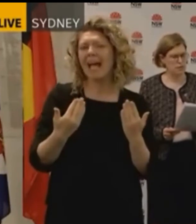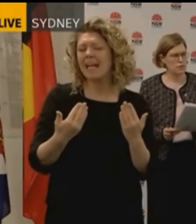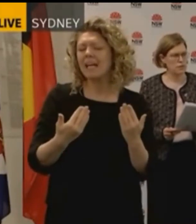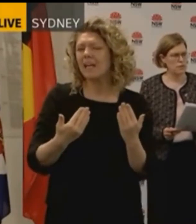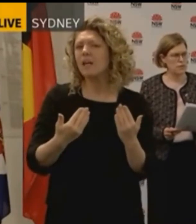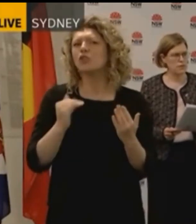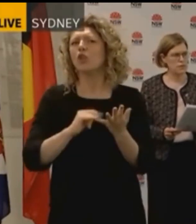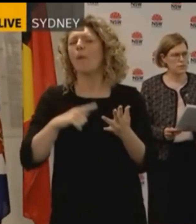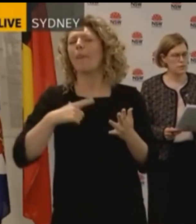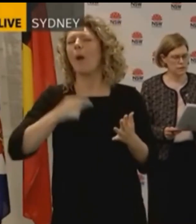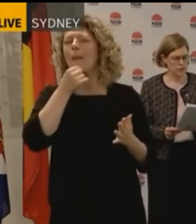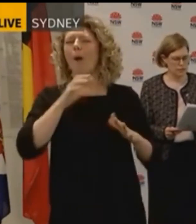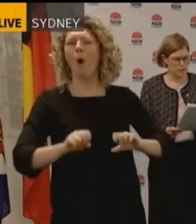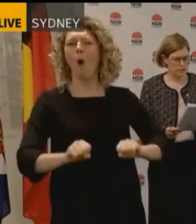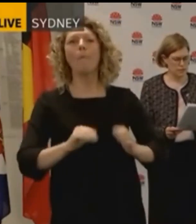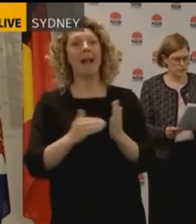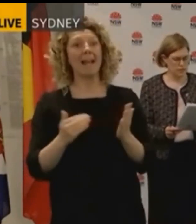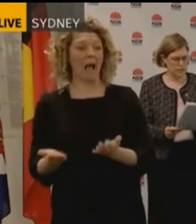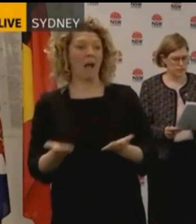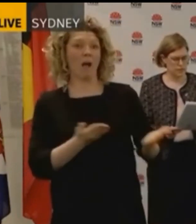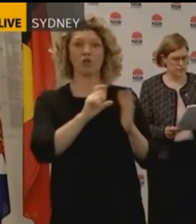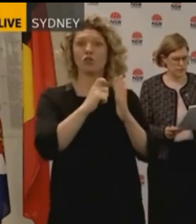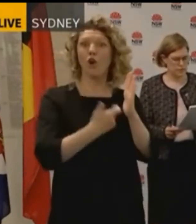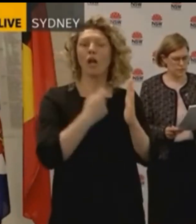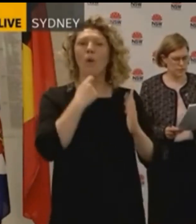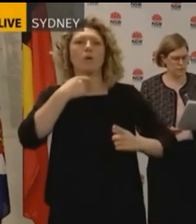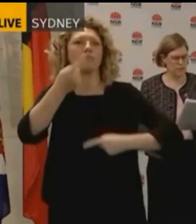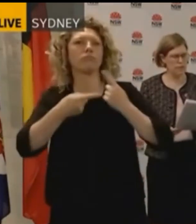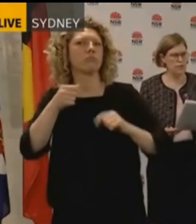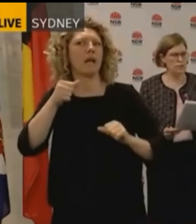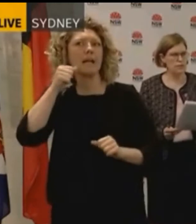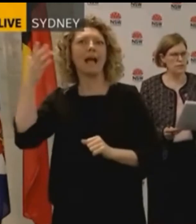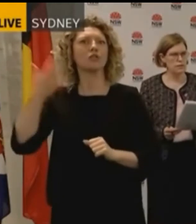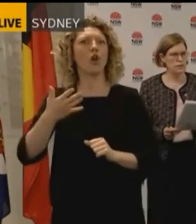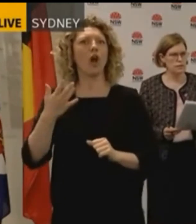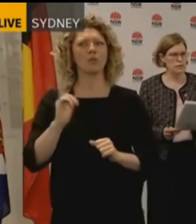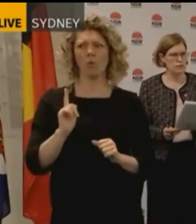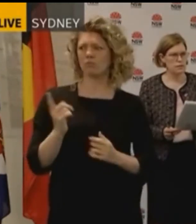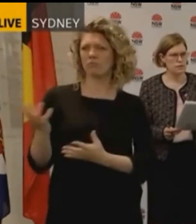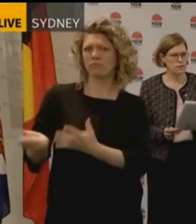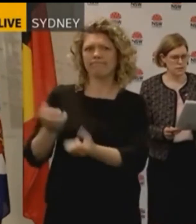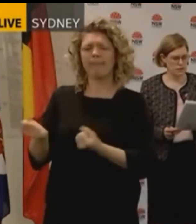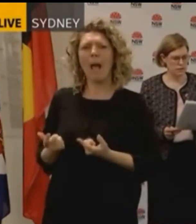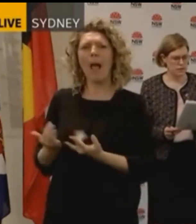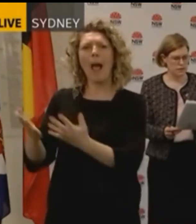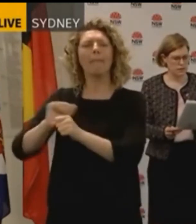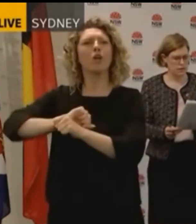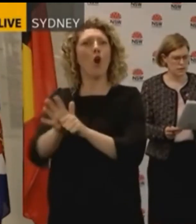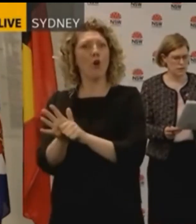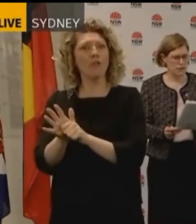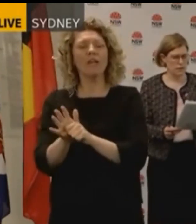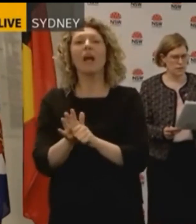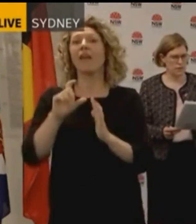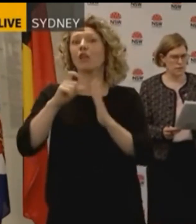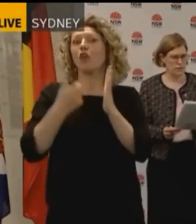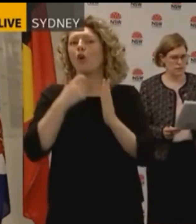provide a detailed outline of the status of those cases that came in since eight o'clock last night and then Minister Hazard will elaborate on the